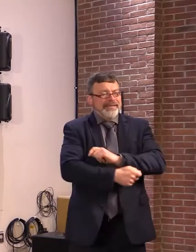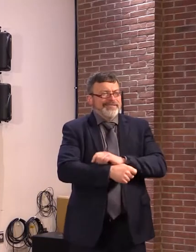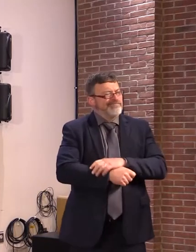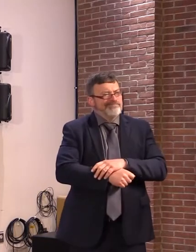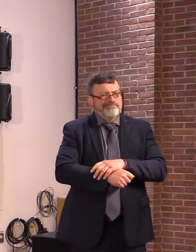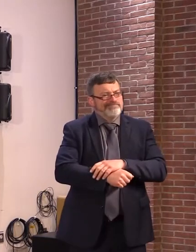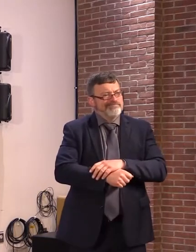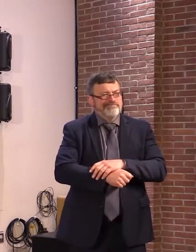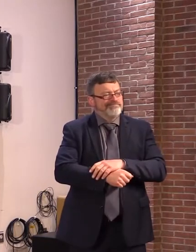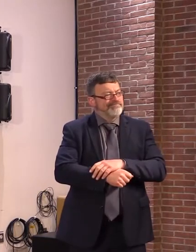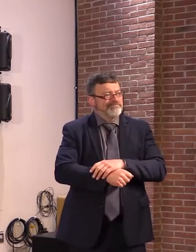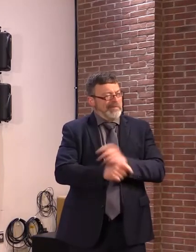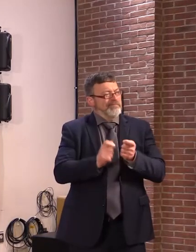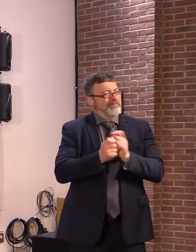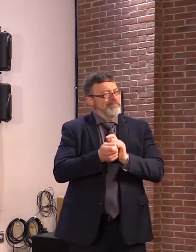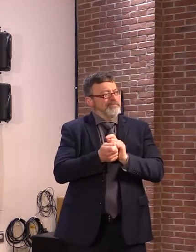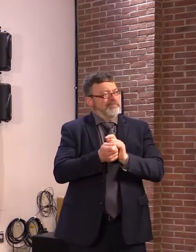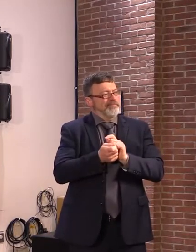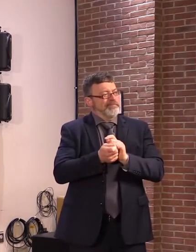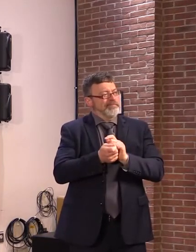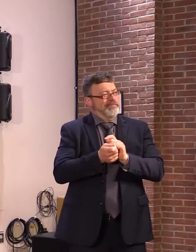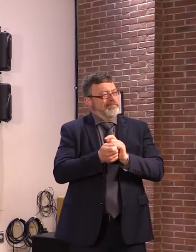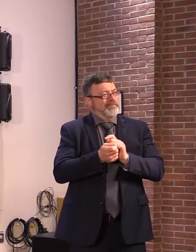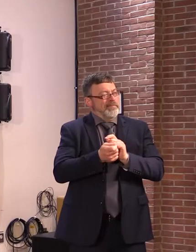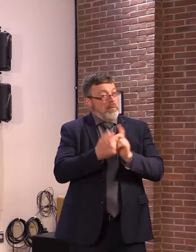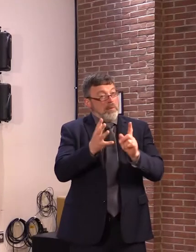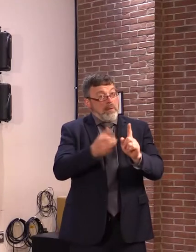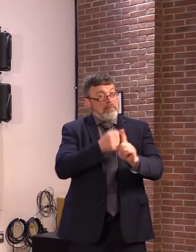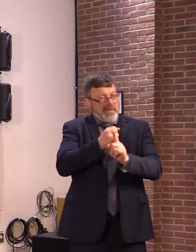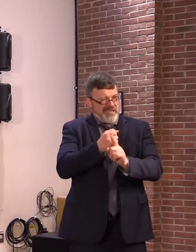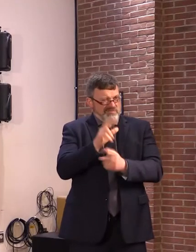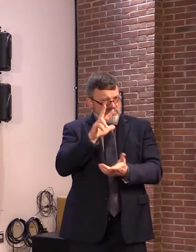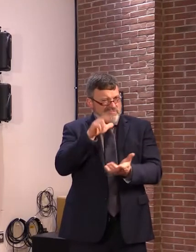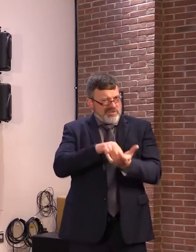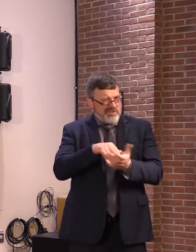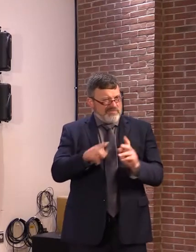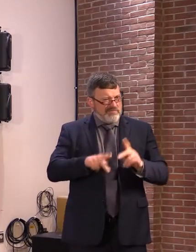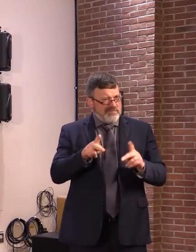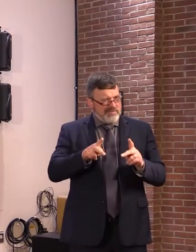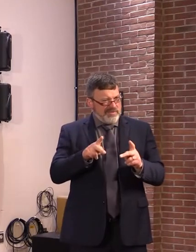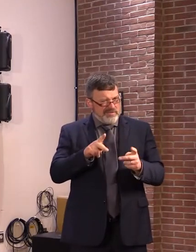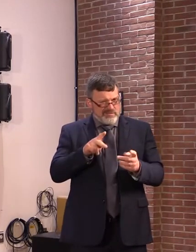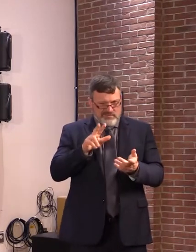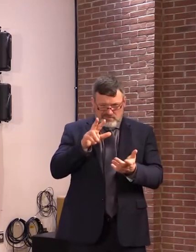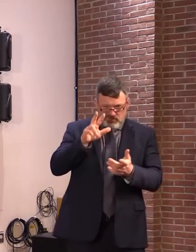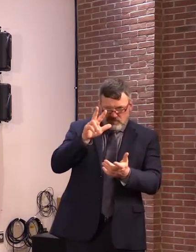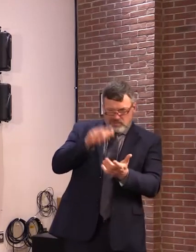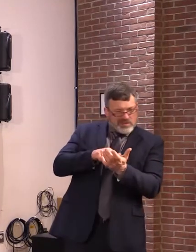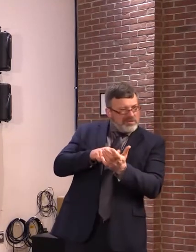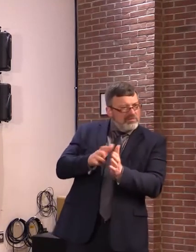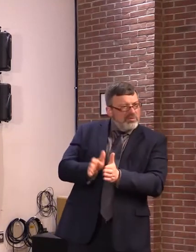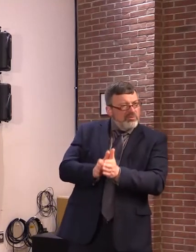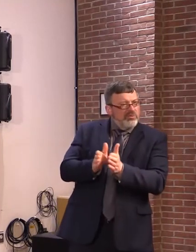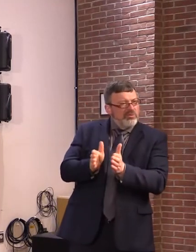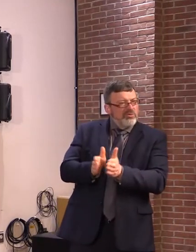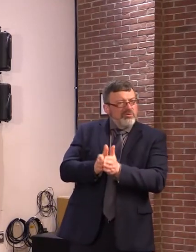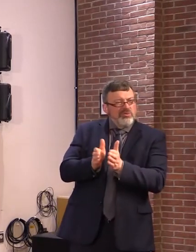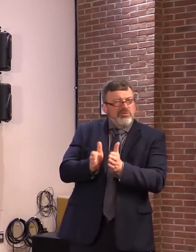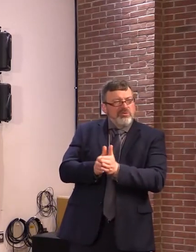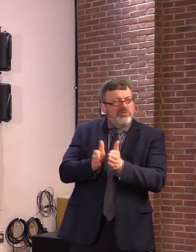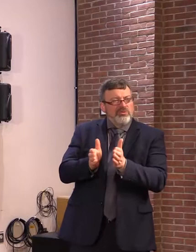3,000 people. The narrow expansion would allow developers in these communities to double the number of housing units